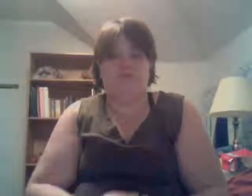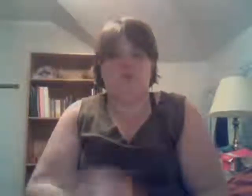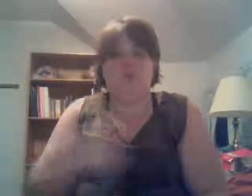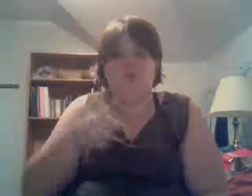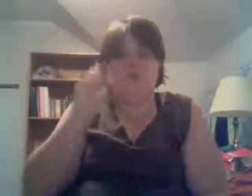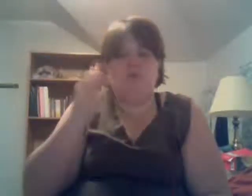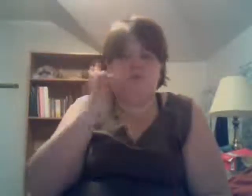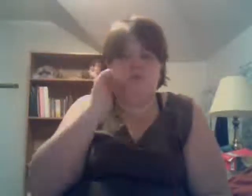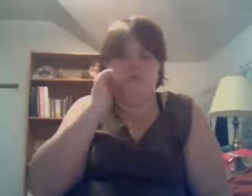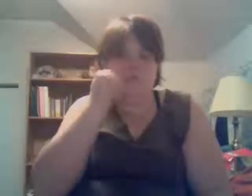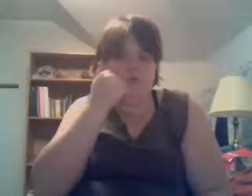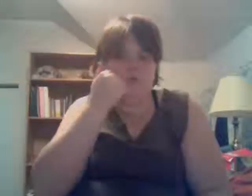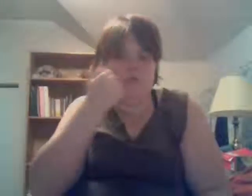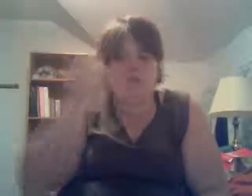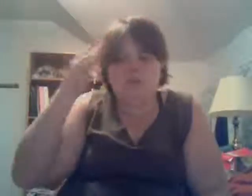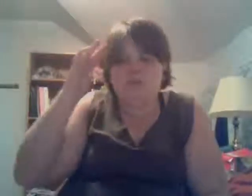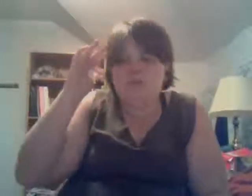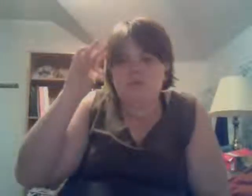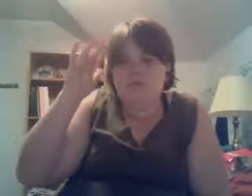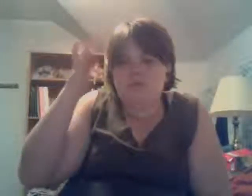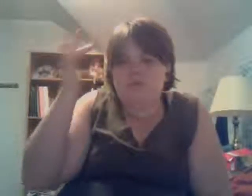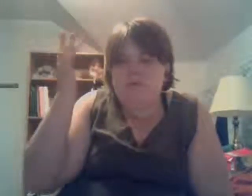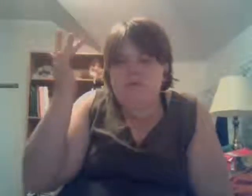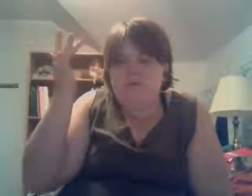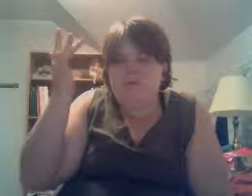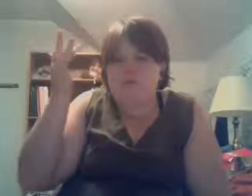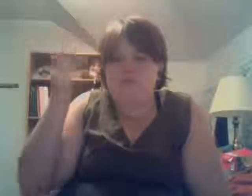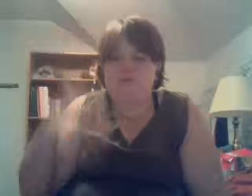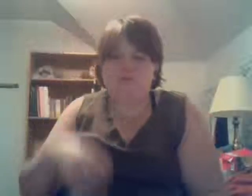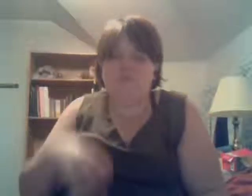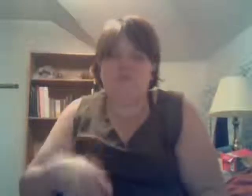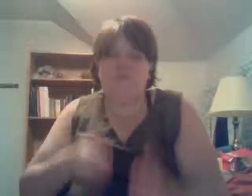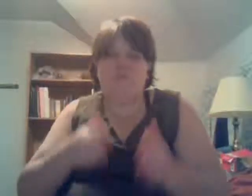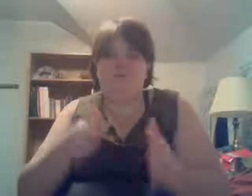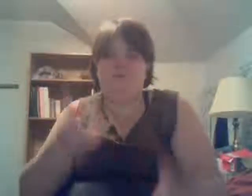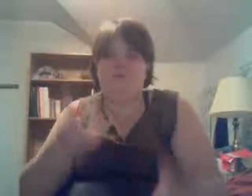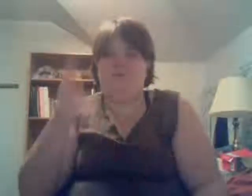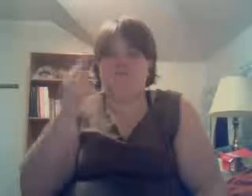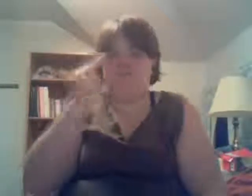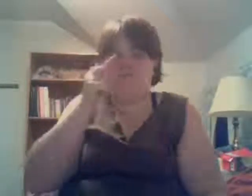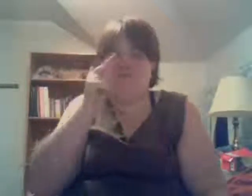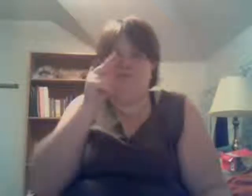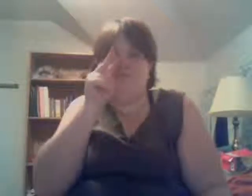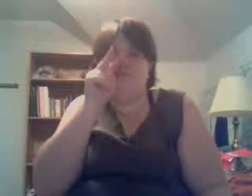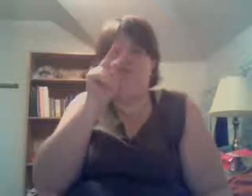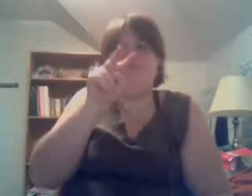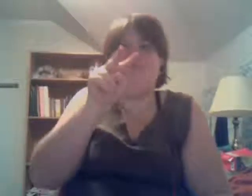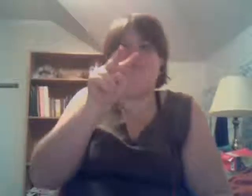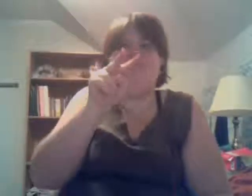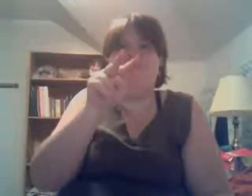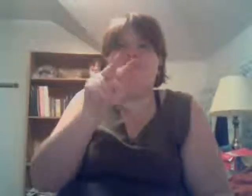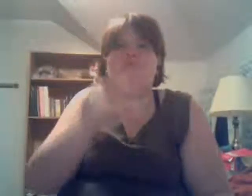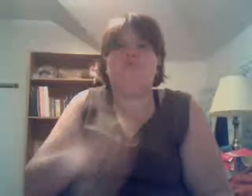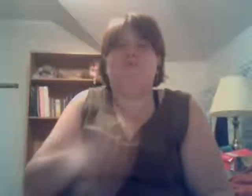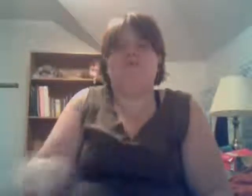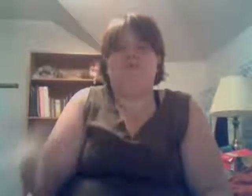I don't know why you're being shy Into the way when I look into your eyes